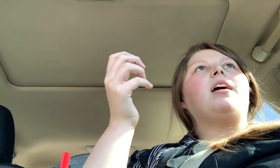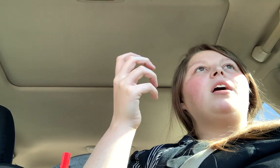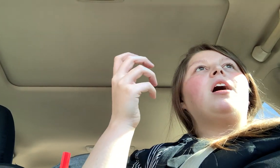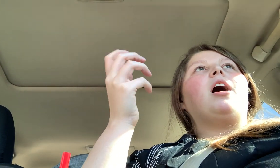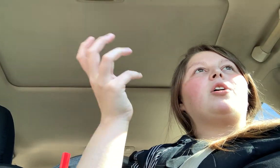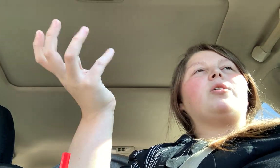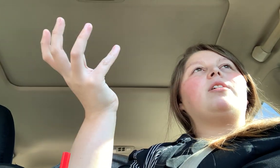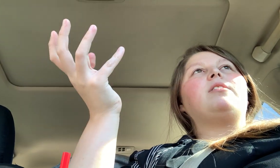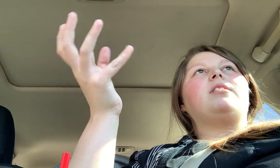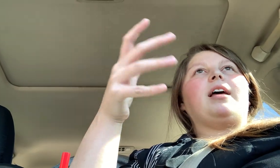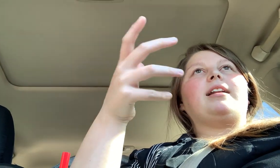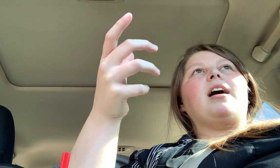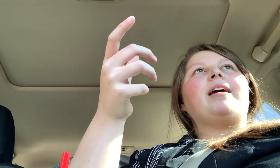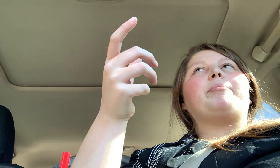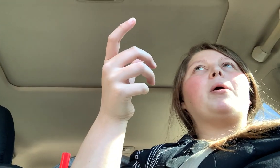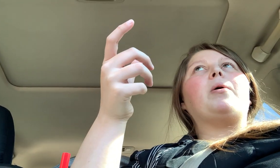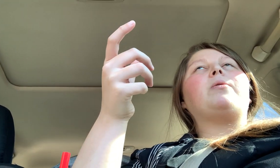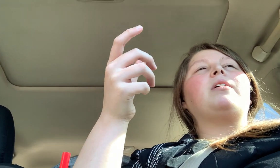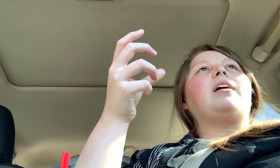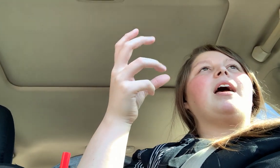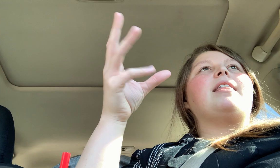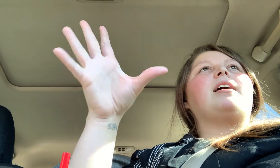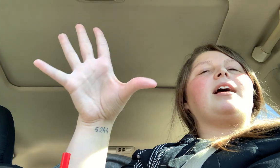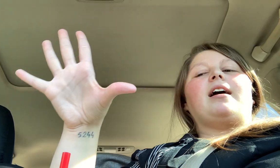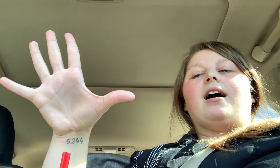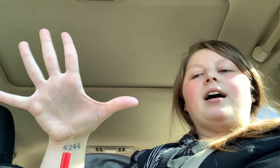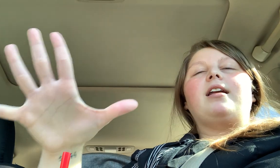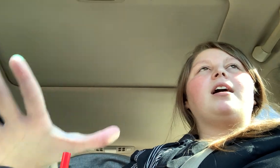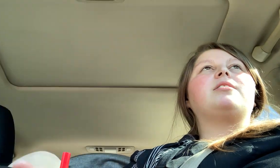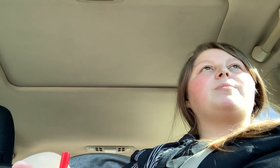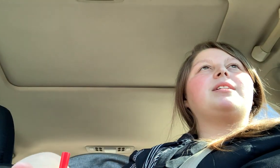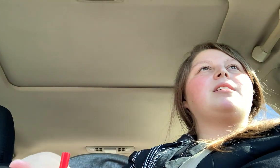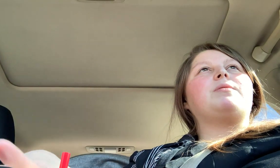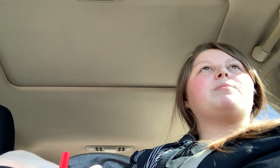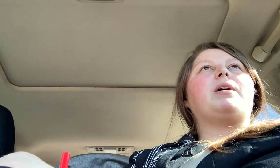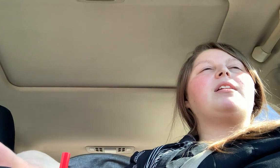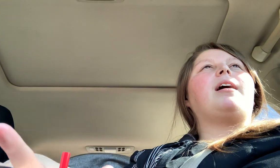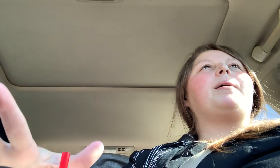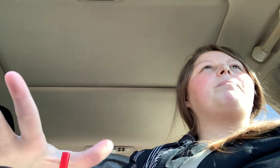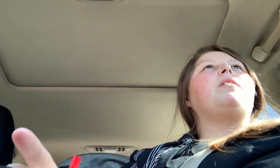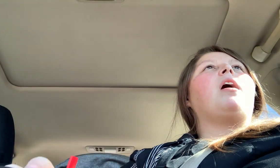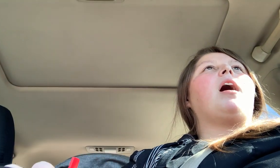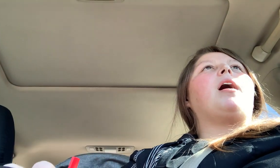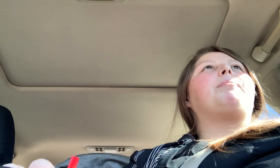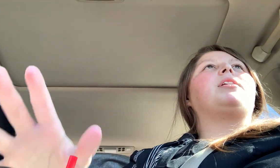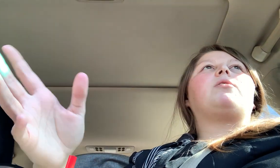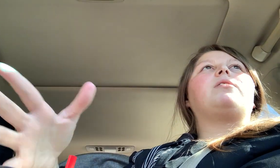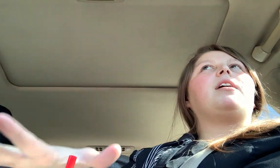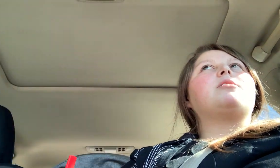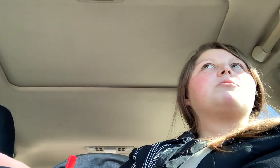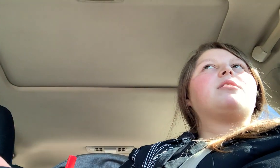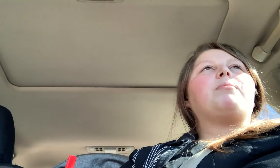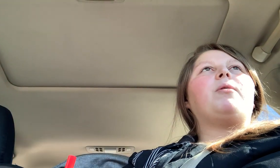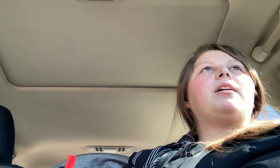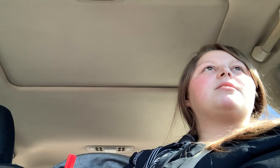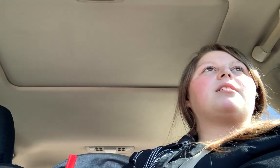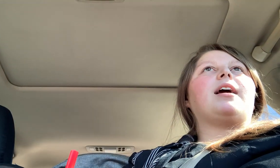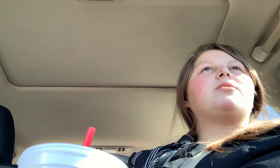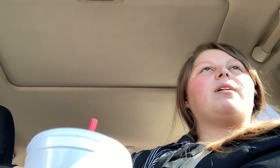a grilled like nugget bowl and then I got an unsweet tea with Splenda. Um, but the grilled nuggets were zero points and like, so